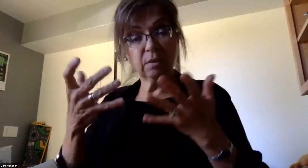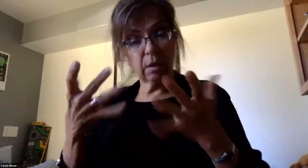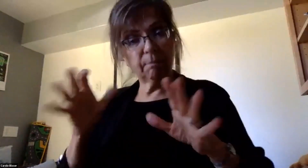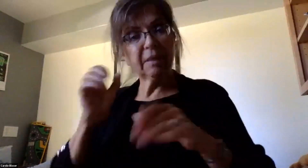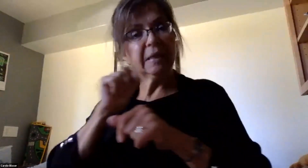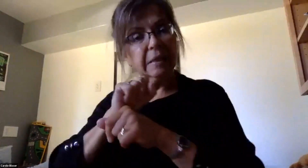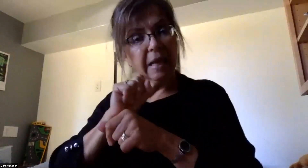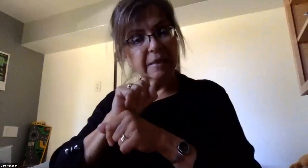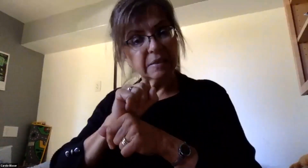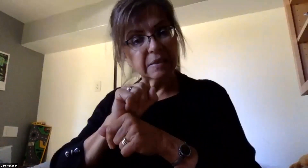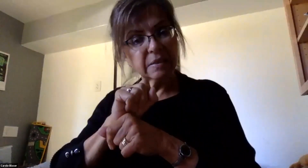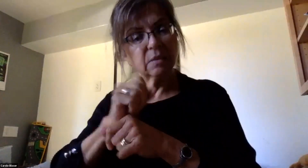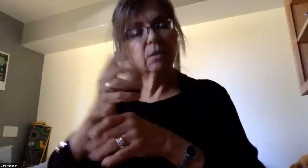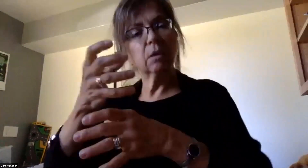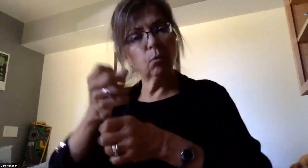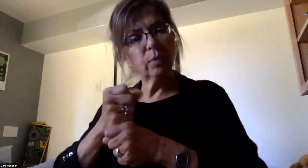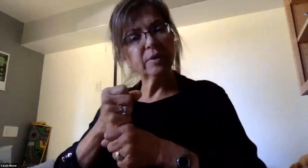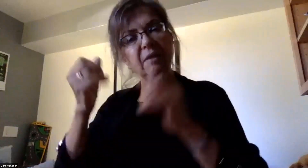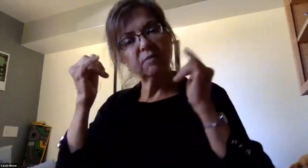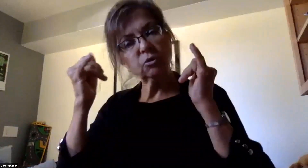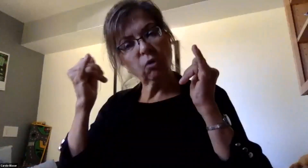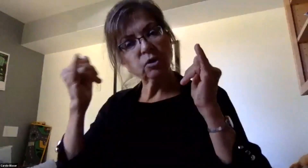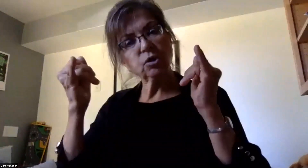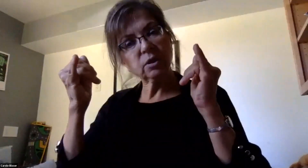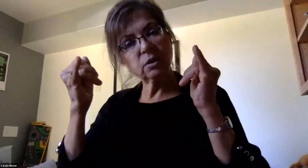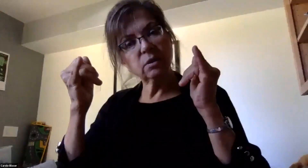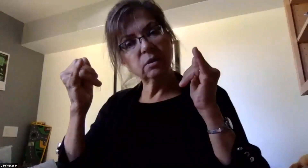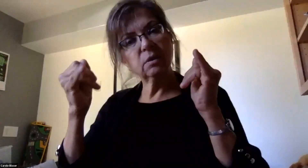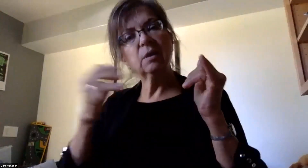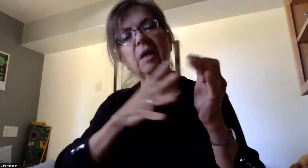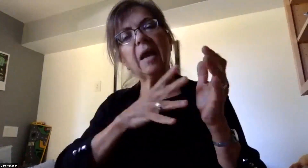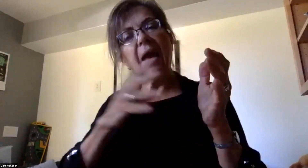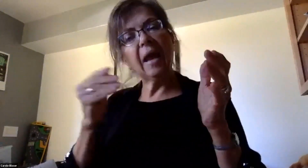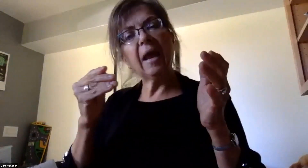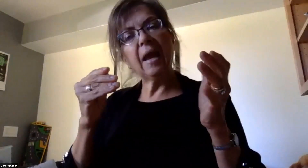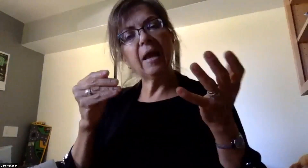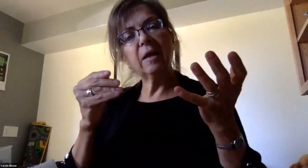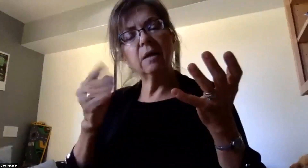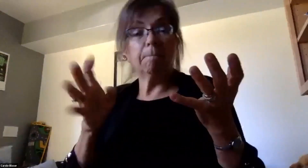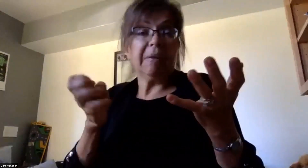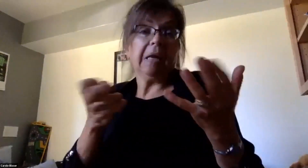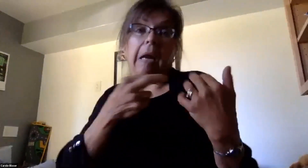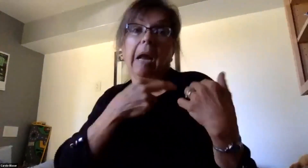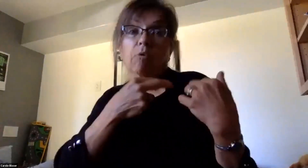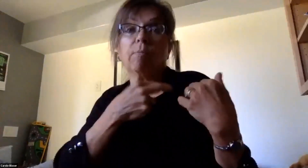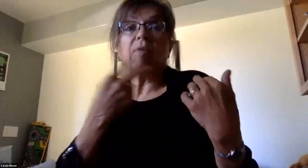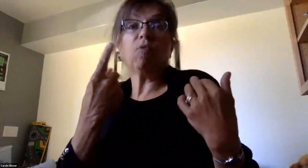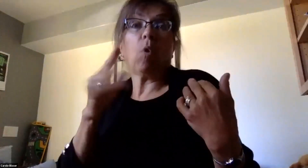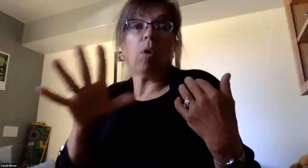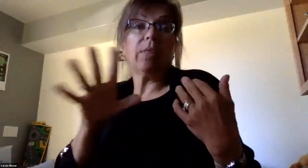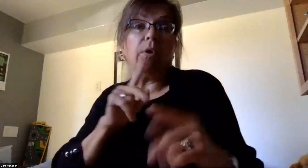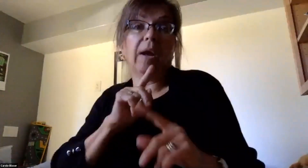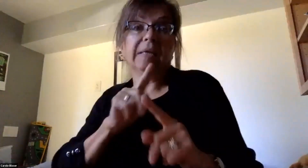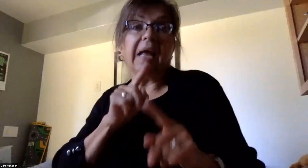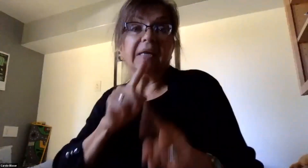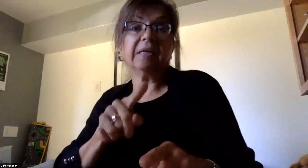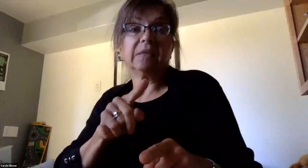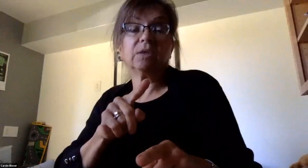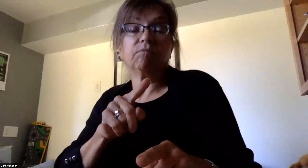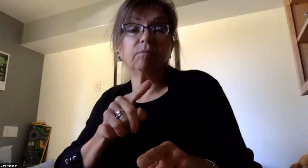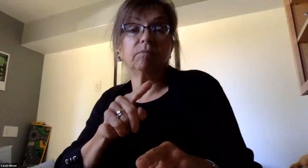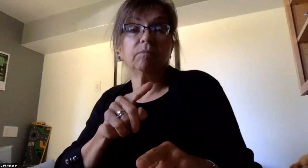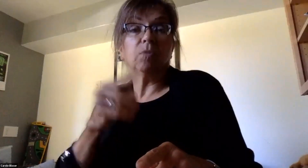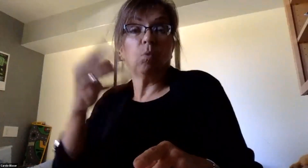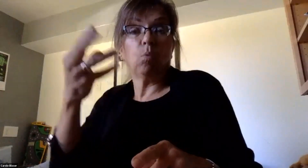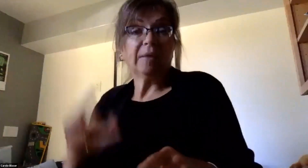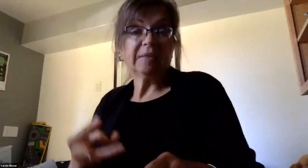to receive instruction, and to be held somewhat accountable for their attendance on Wednesdays as well.